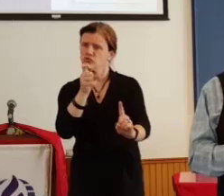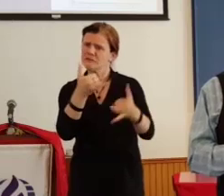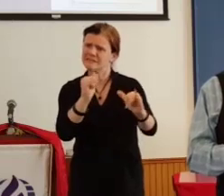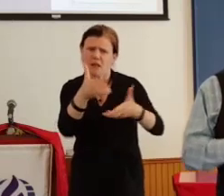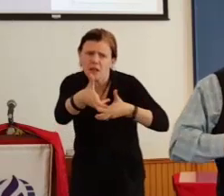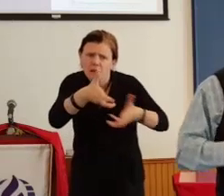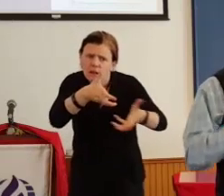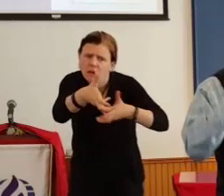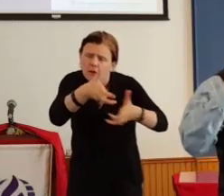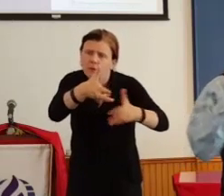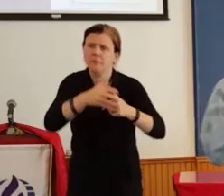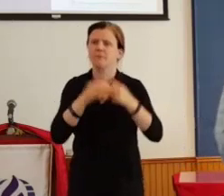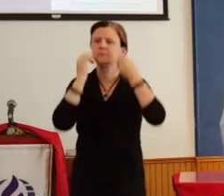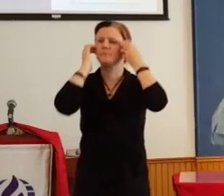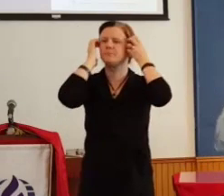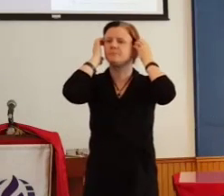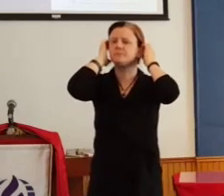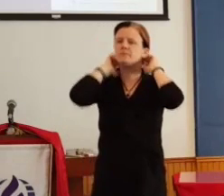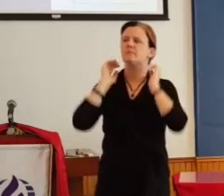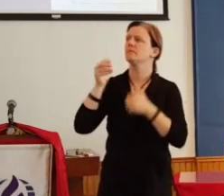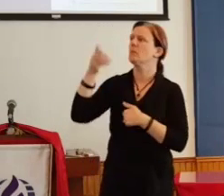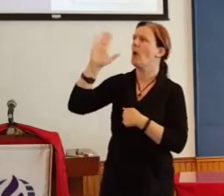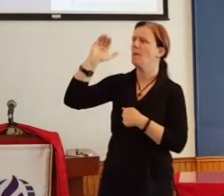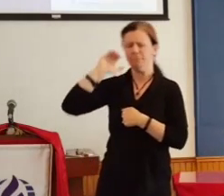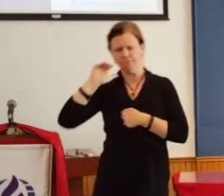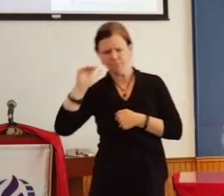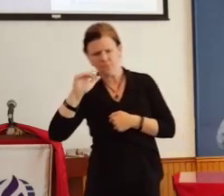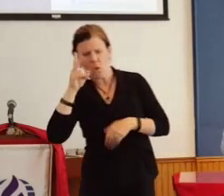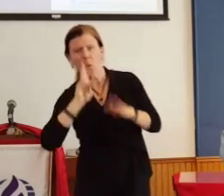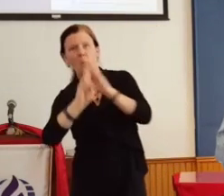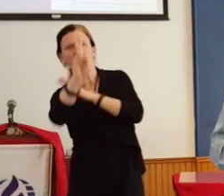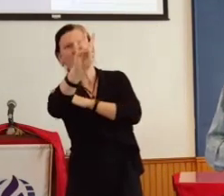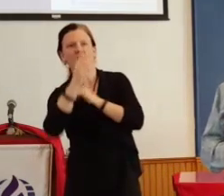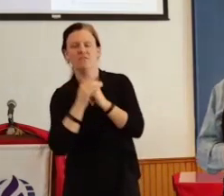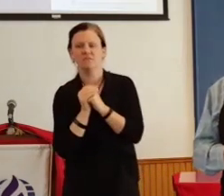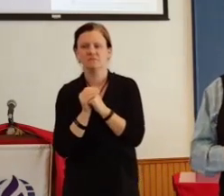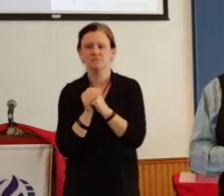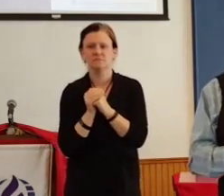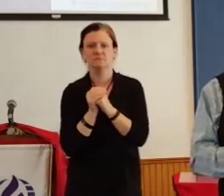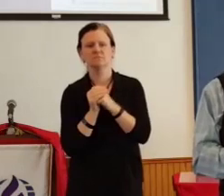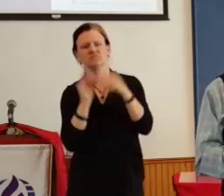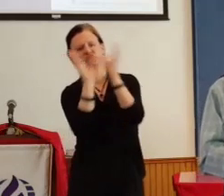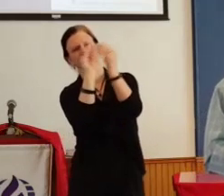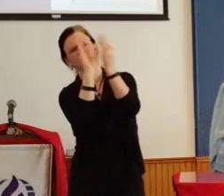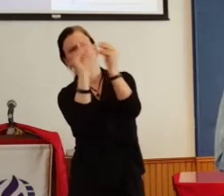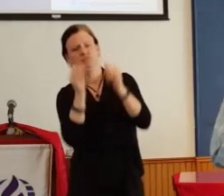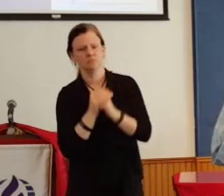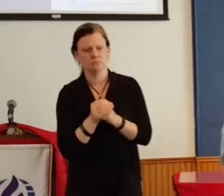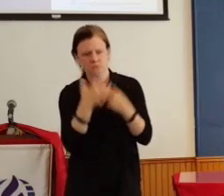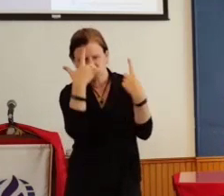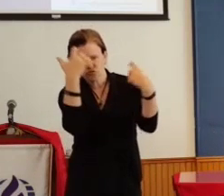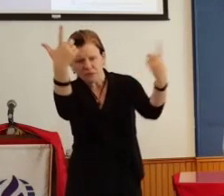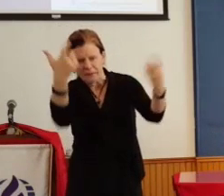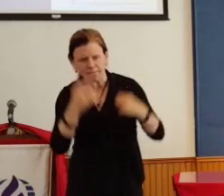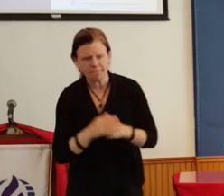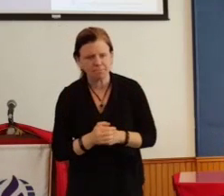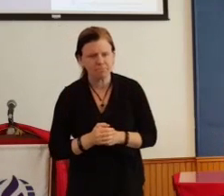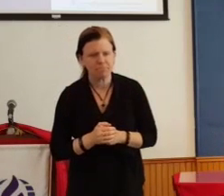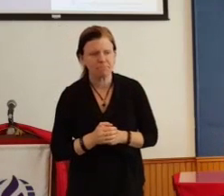God wants us to prophesy and share visions and dream dreams. Now,